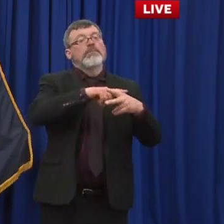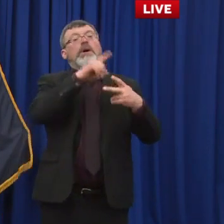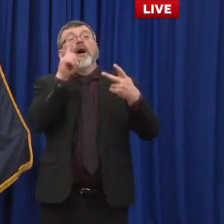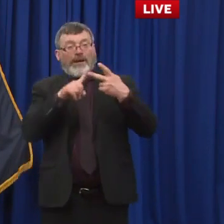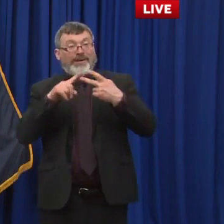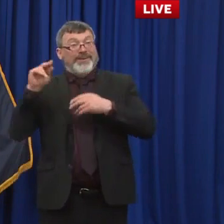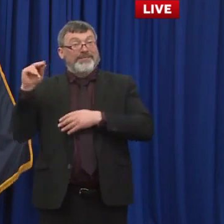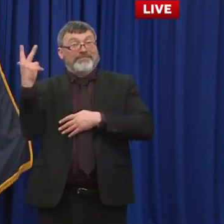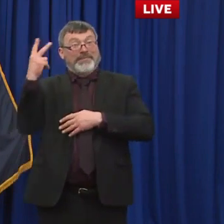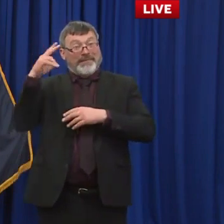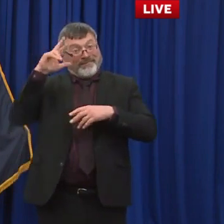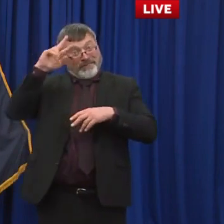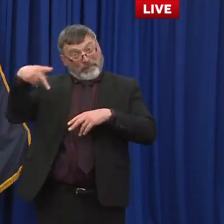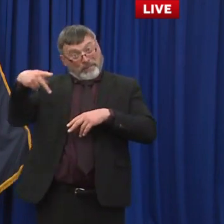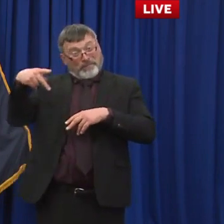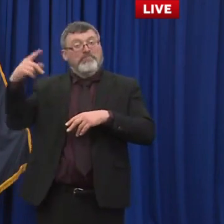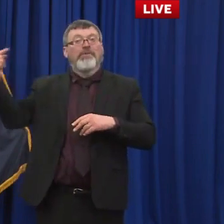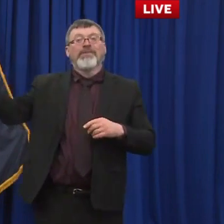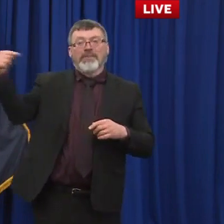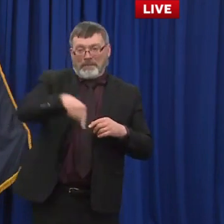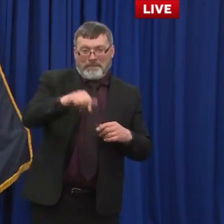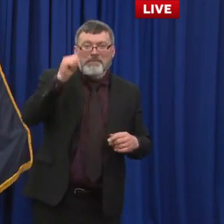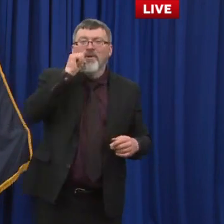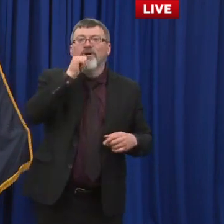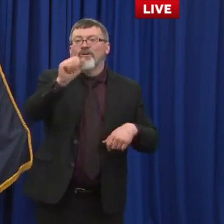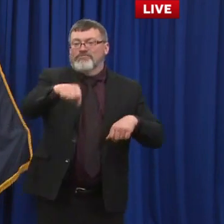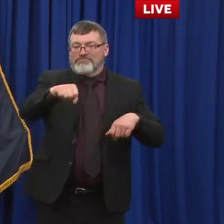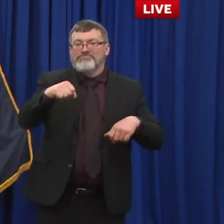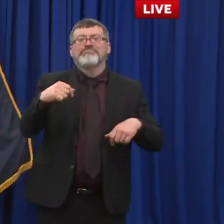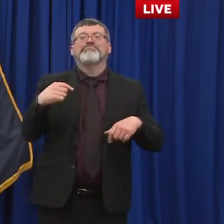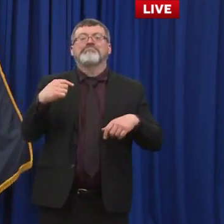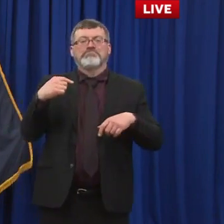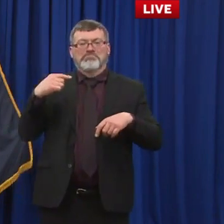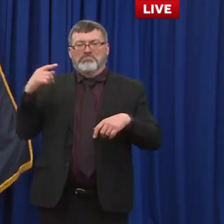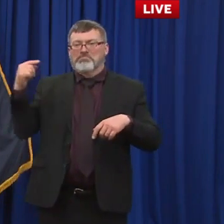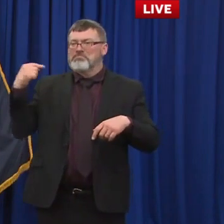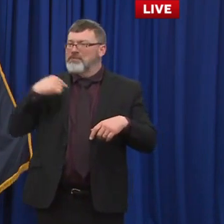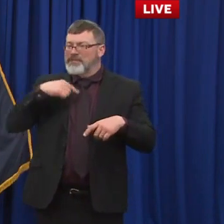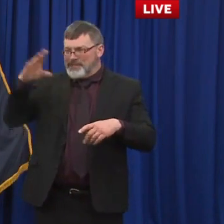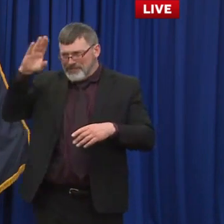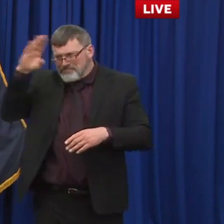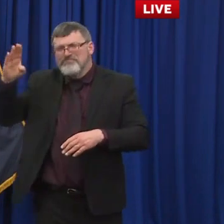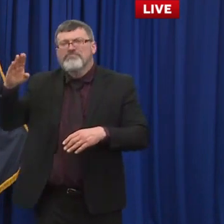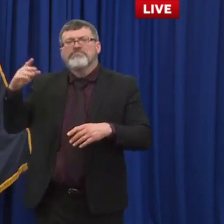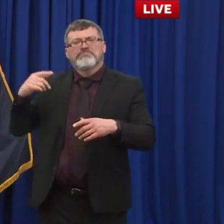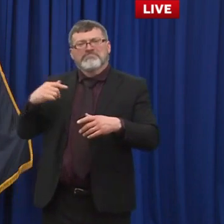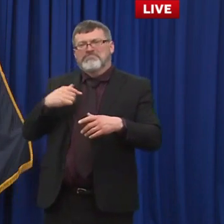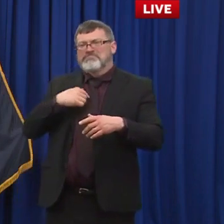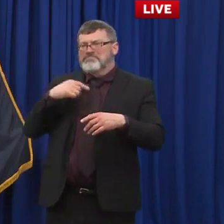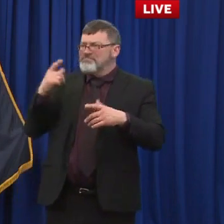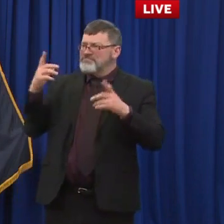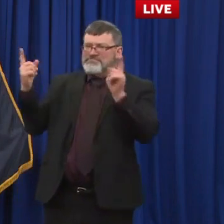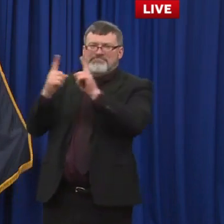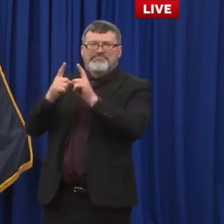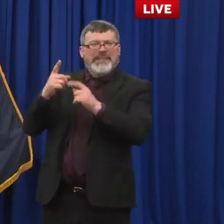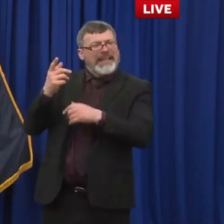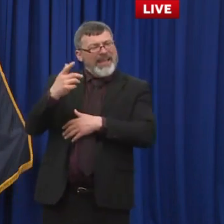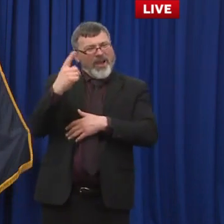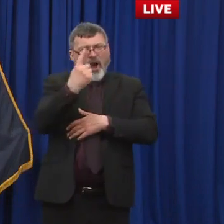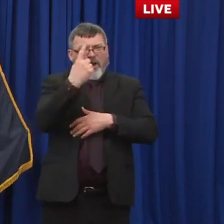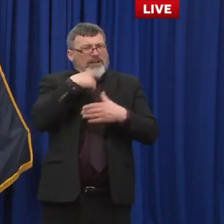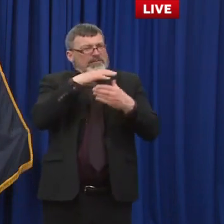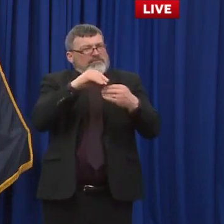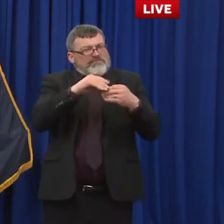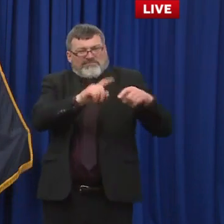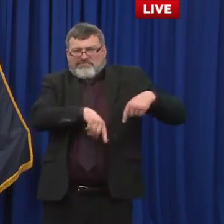greeting the vice president and and hosting the vice president tomorrow it's always an honor when the president of the vice president uh chooses to visit the state of new hampshire and yes